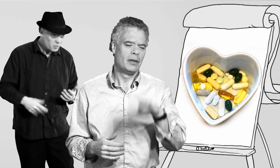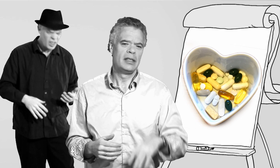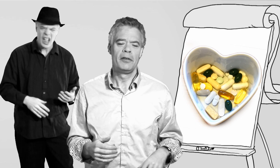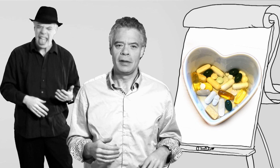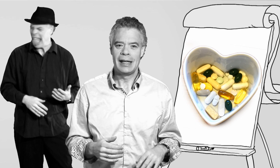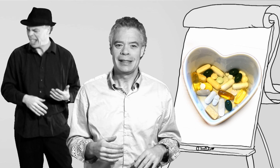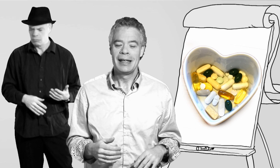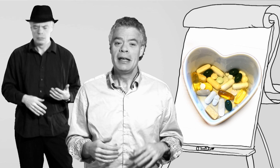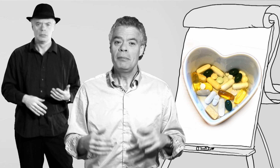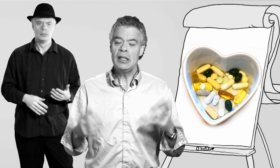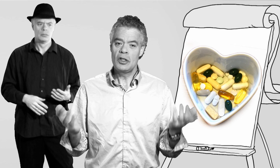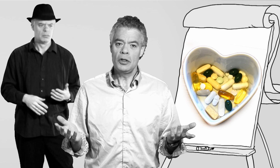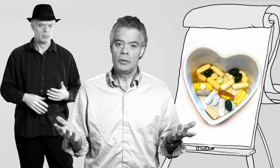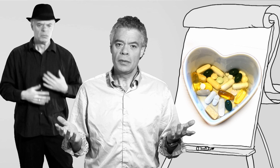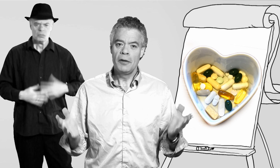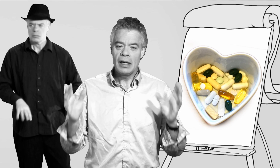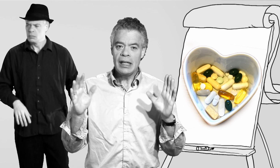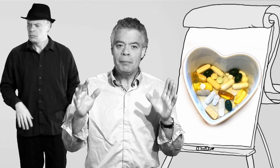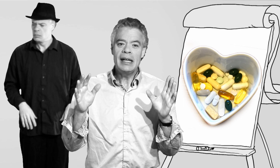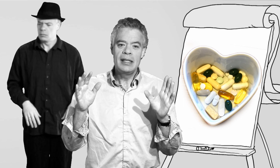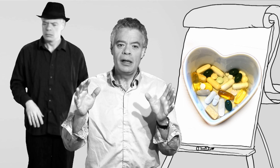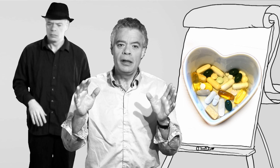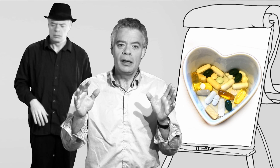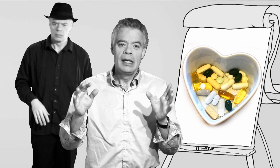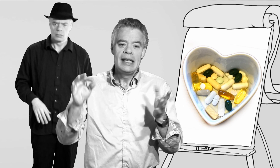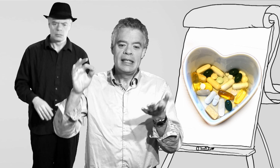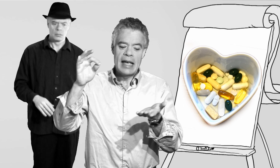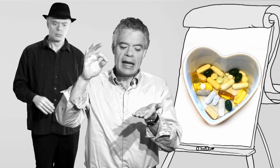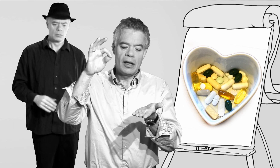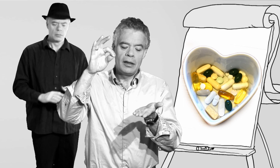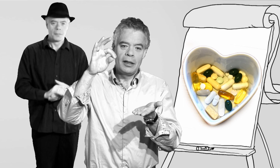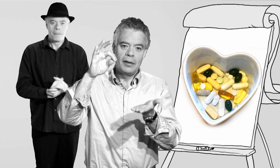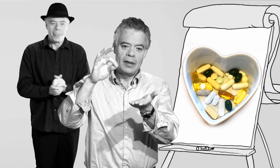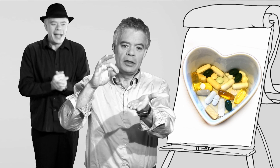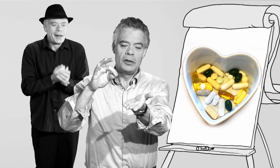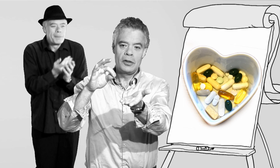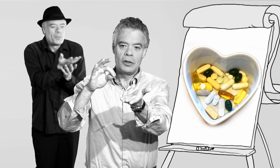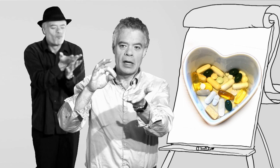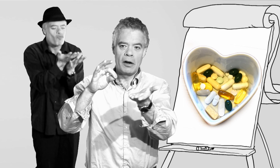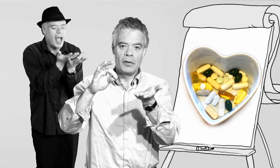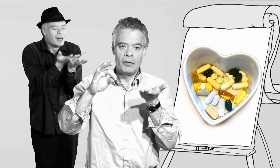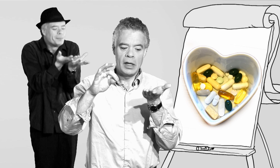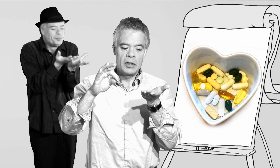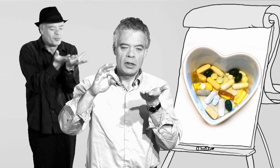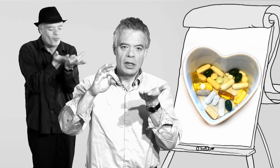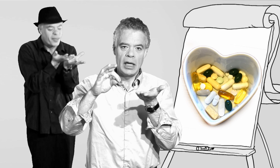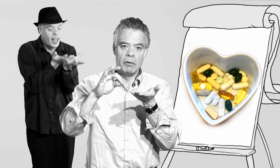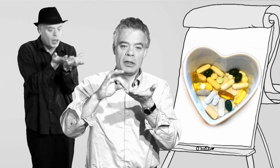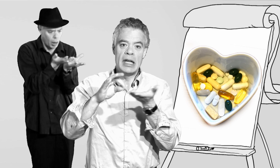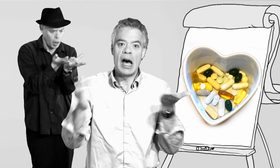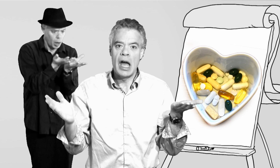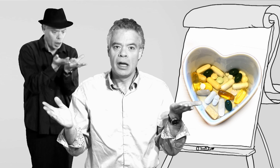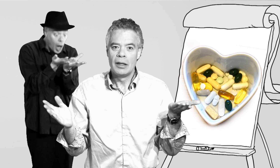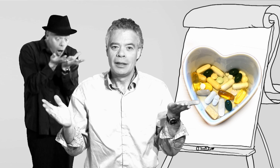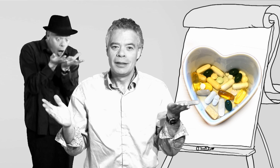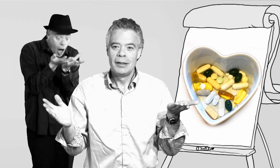he's one of those health fanatics. But it's true. If a little bacteria sat on the thing you just took out of the fridge, it would